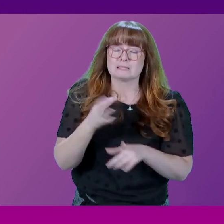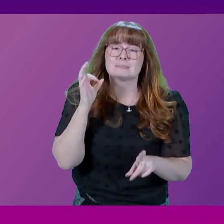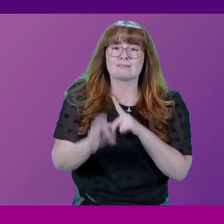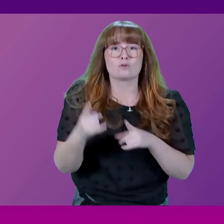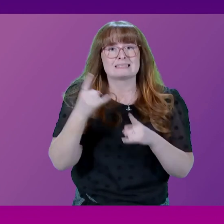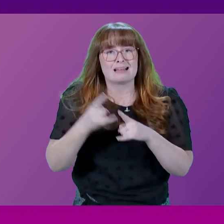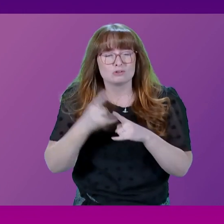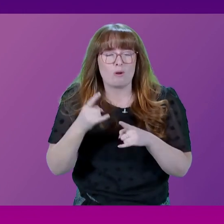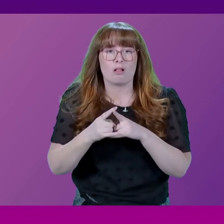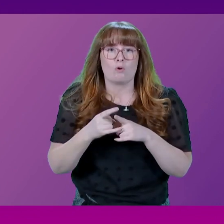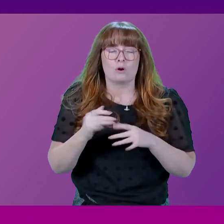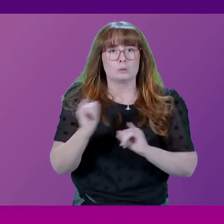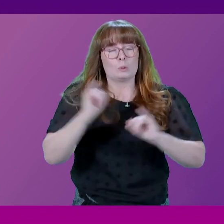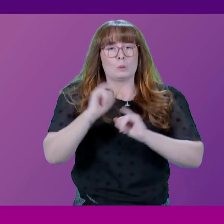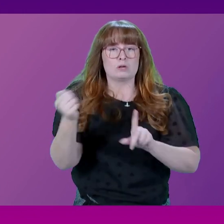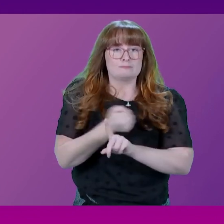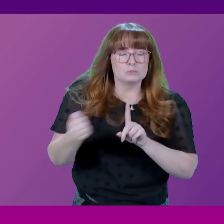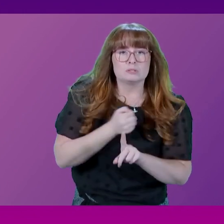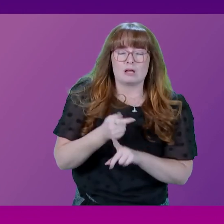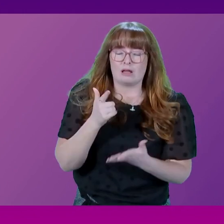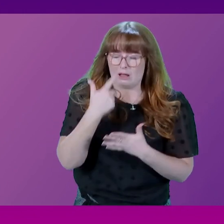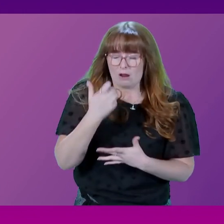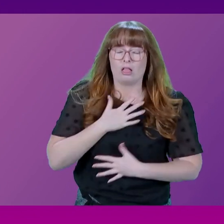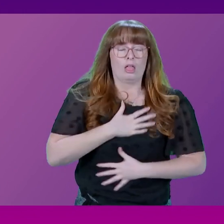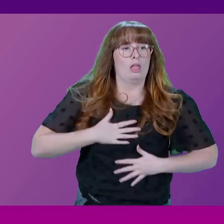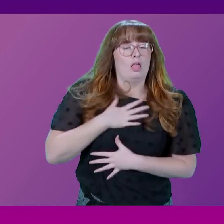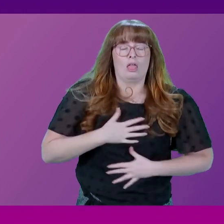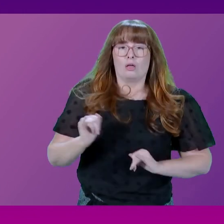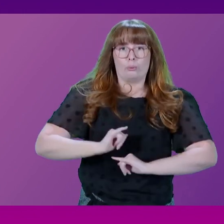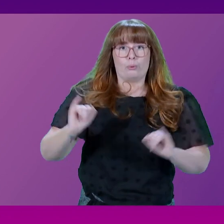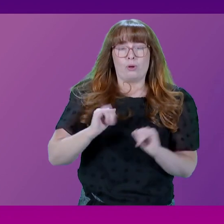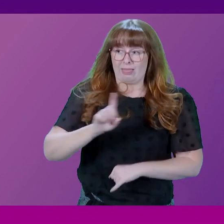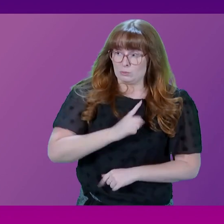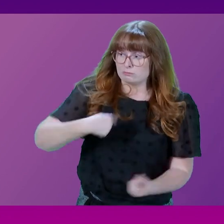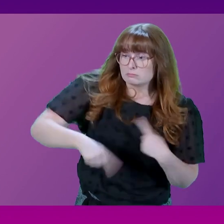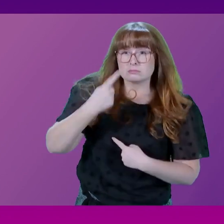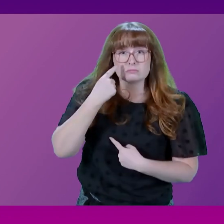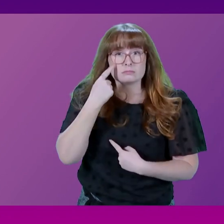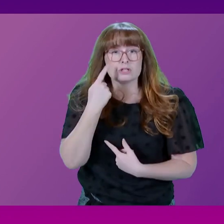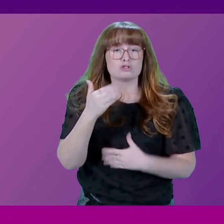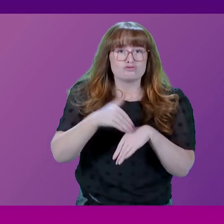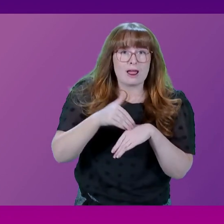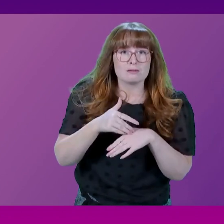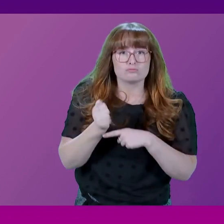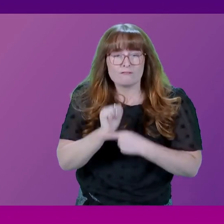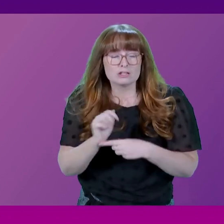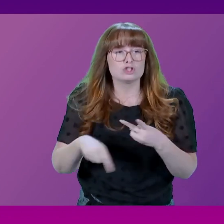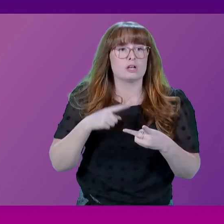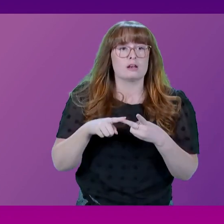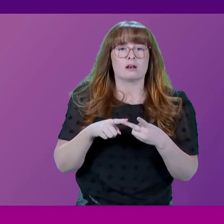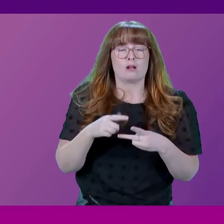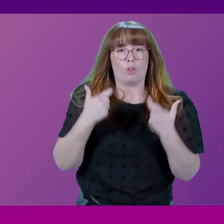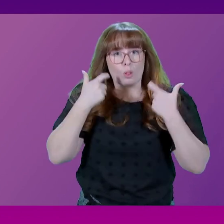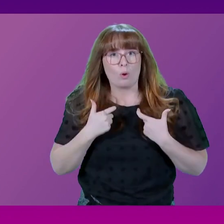violent crimes can of course be absolutely devastating. That's why we're investing in law enforcement, crime prevention and reducing